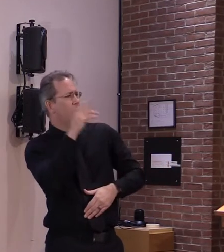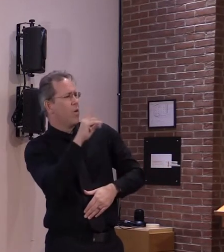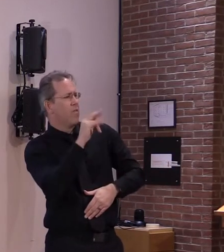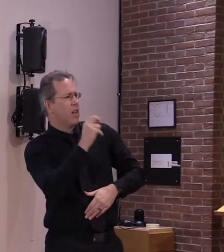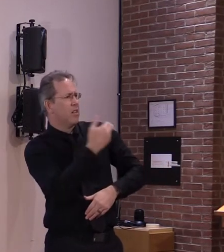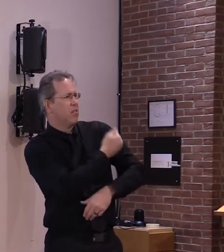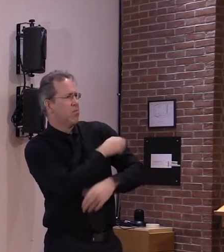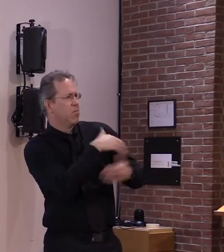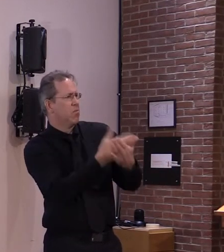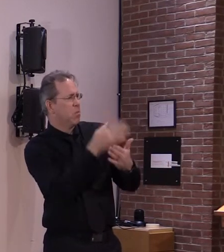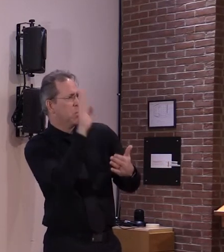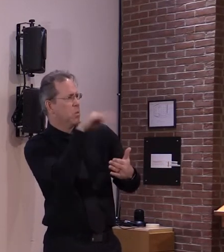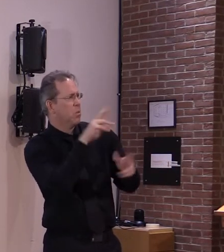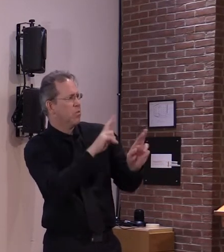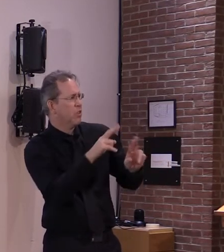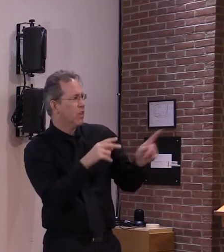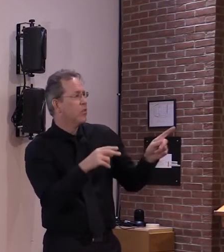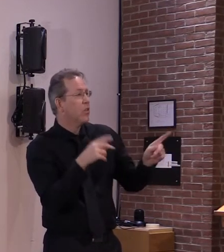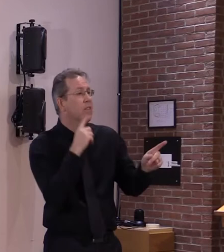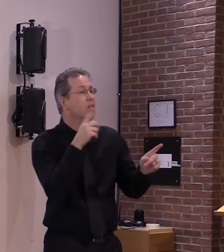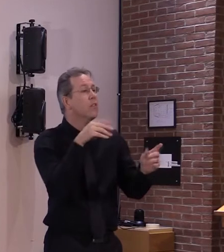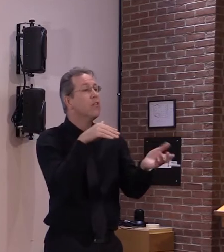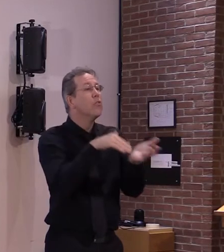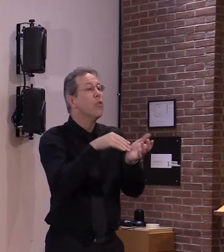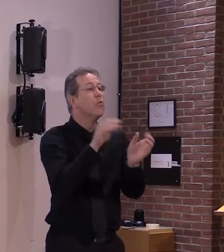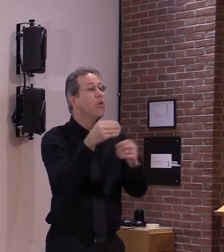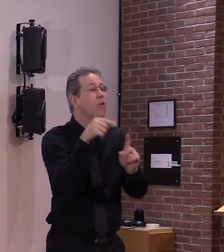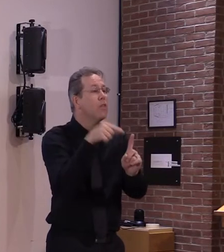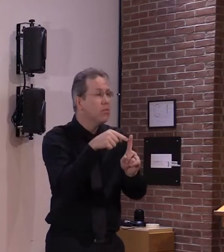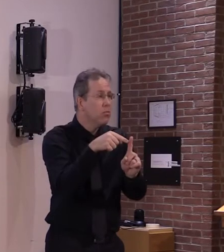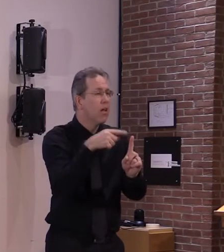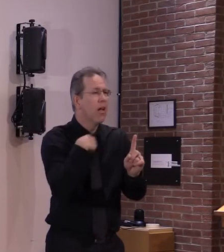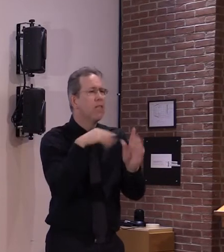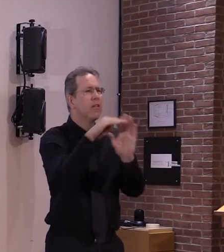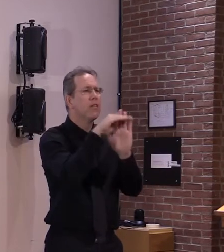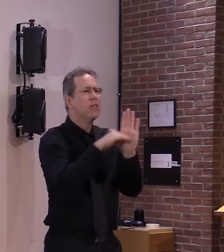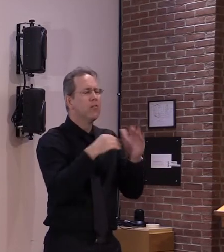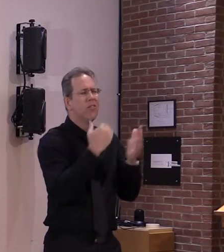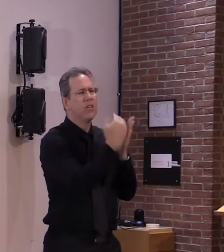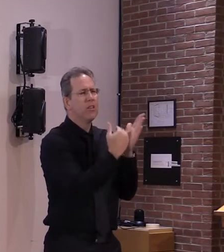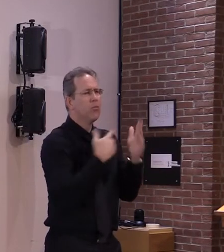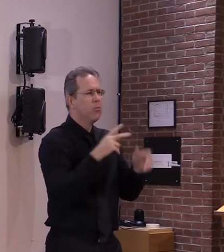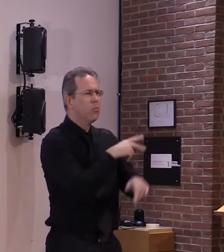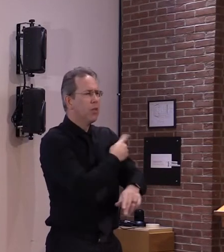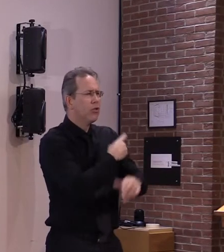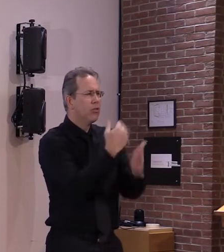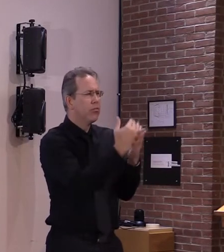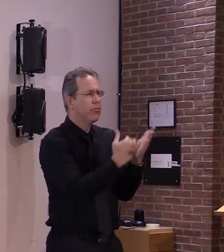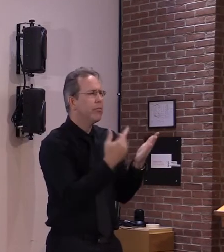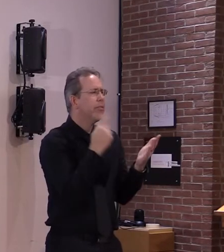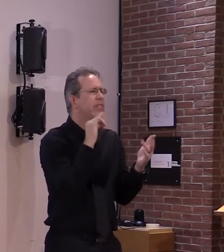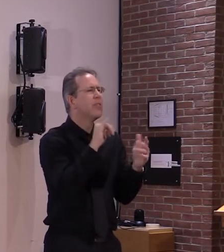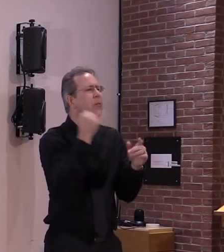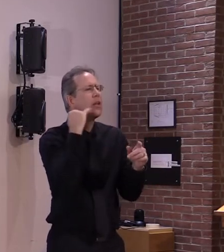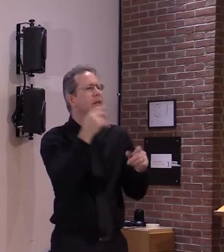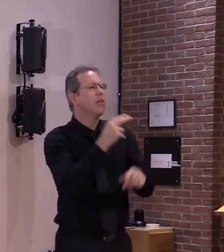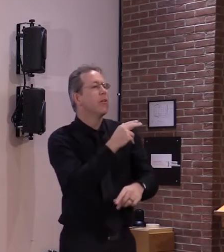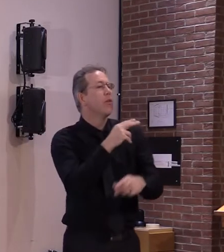it's not like a reservation system i wouldn't probably do that at this point okay thank you